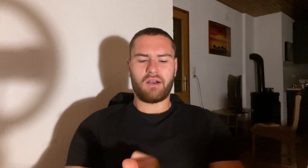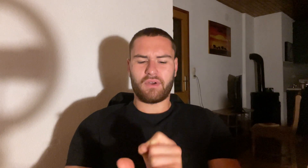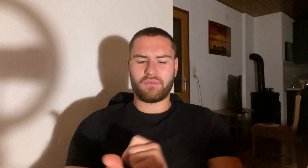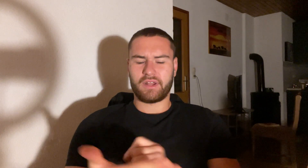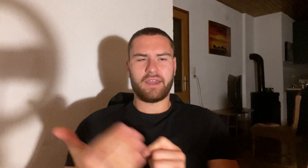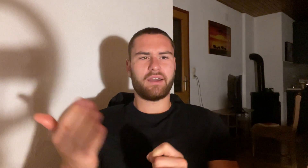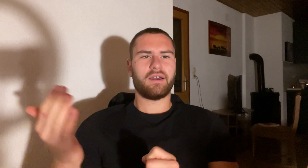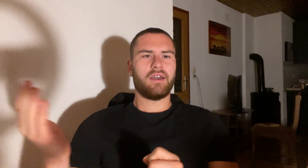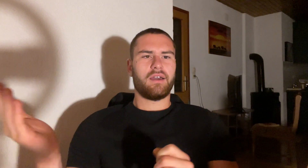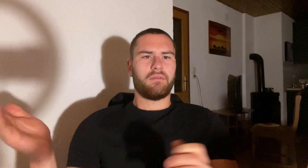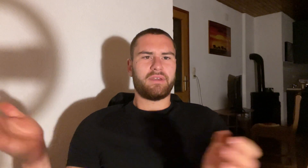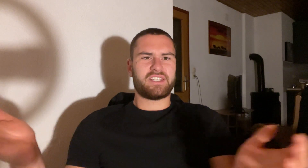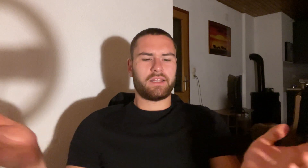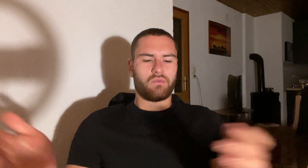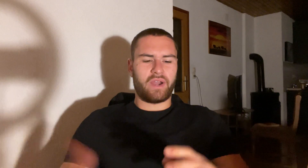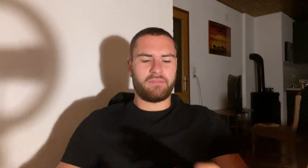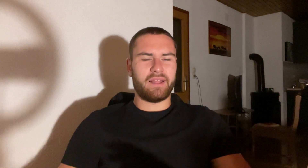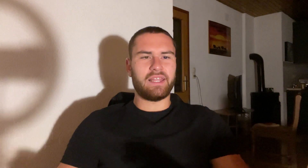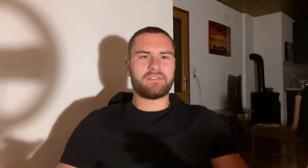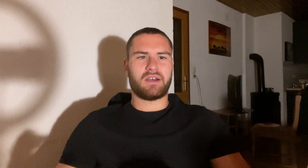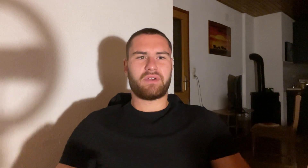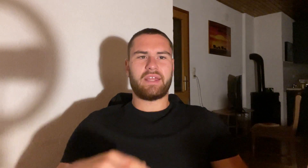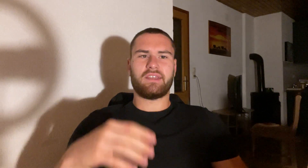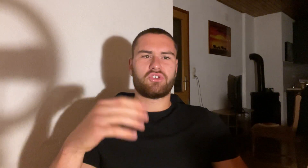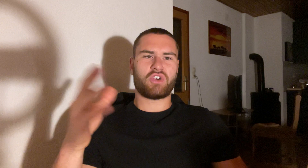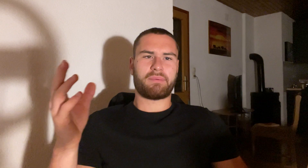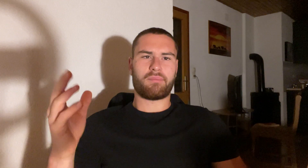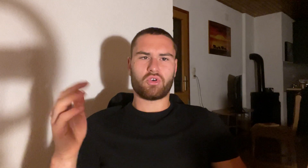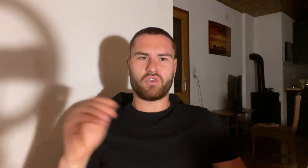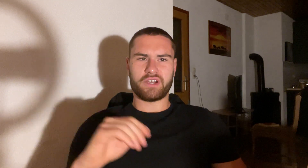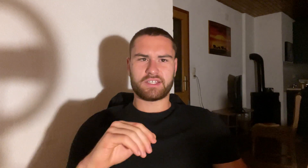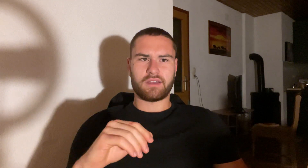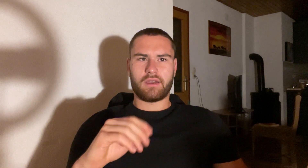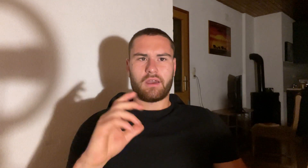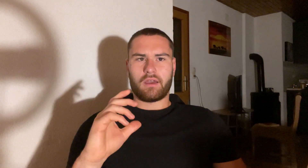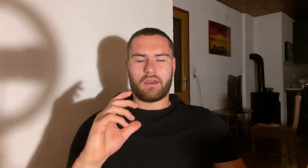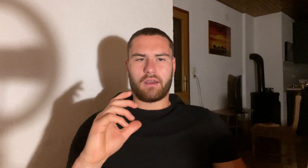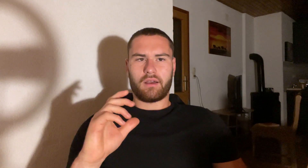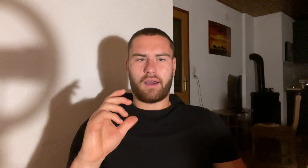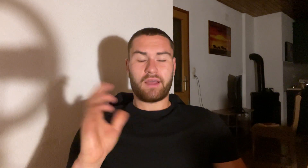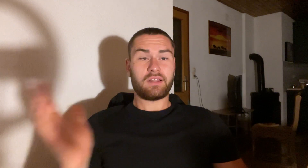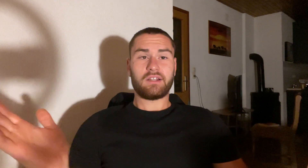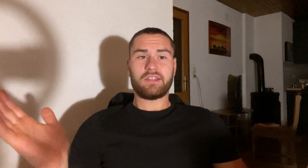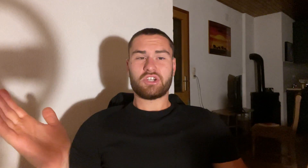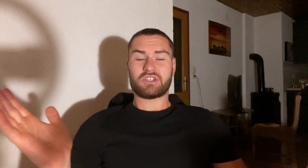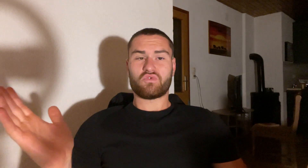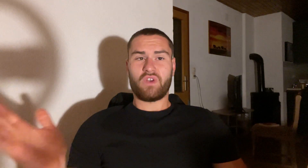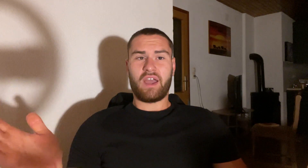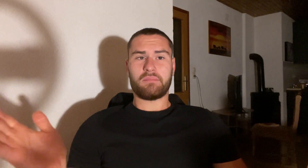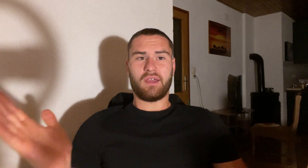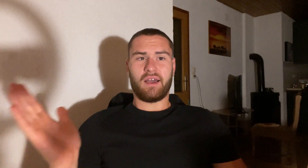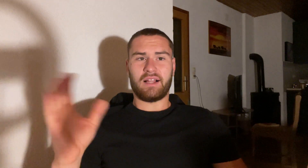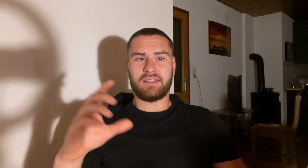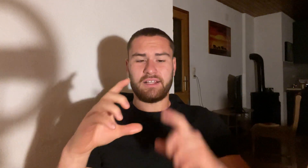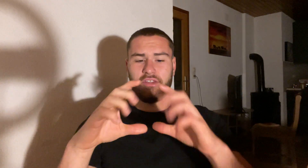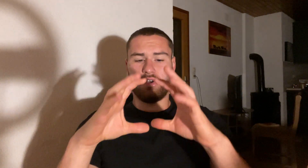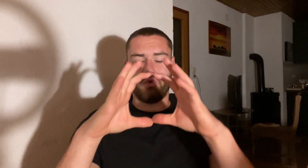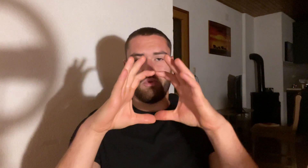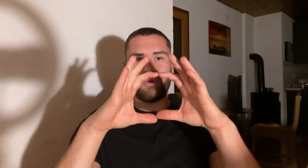can I basically write my lifts? How can I track my progress? I literally just grabbed a little notebook,